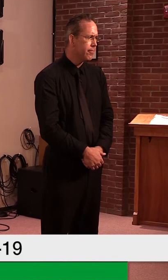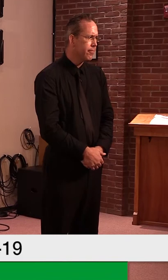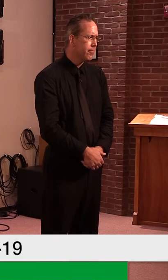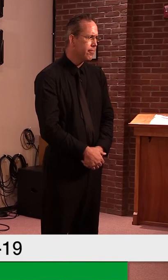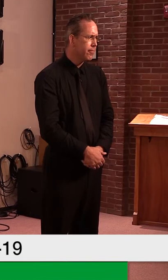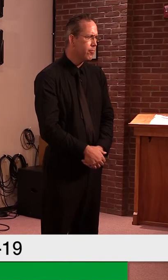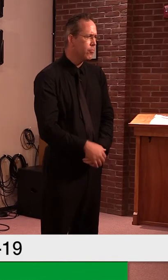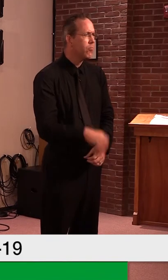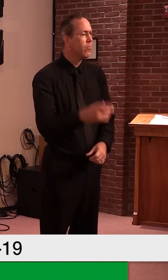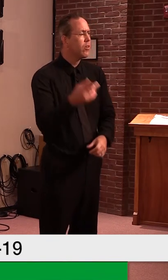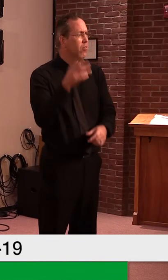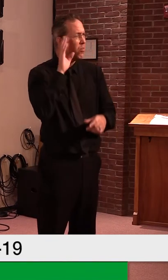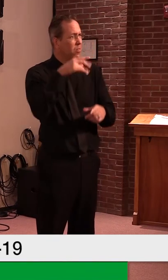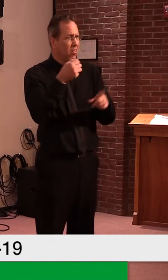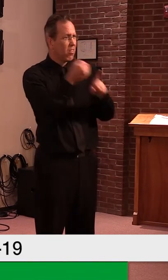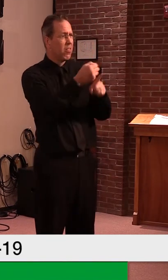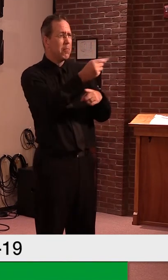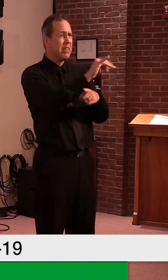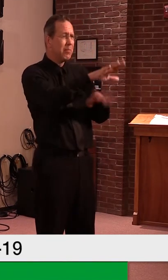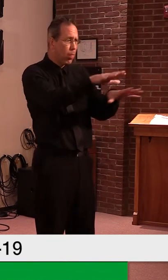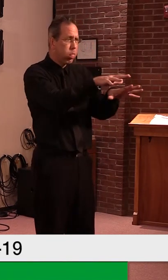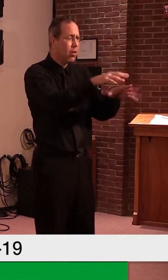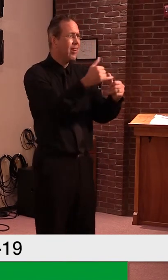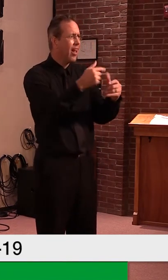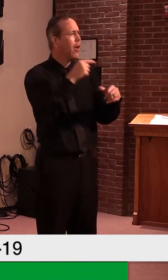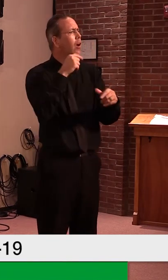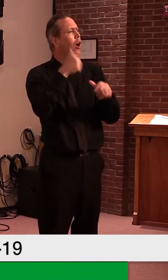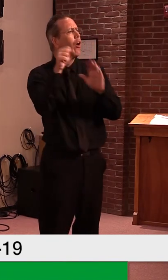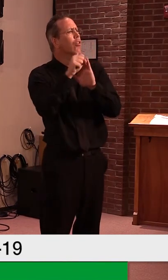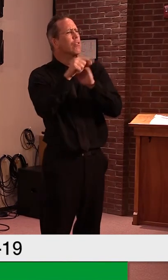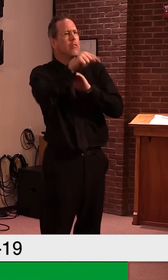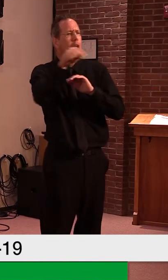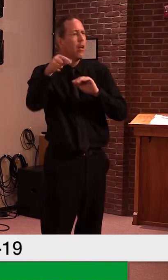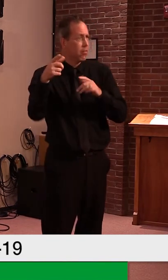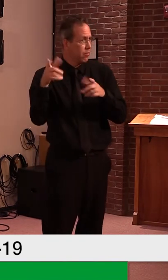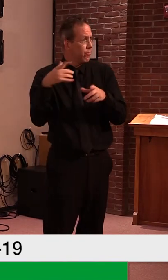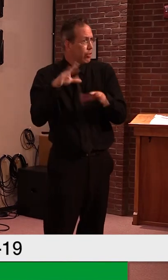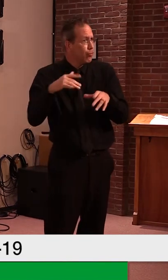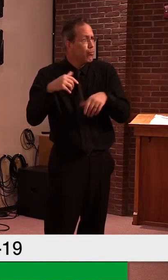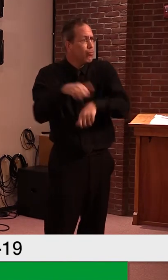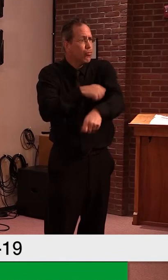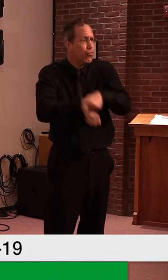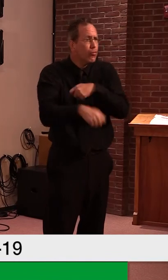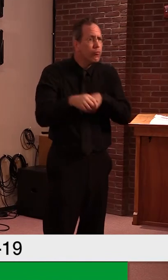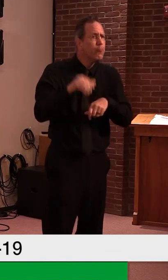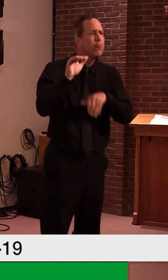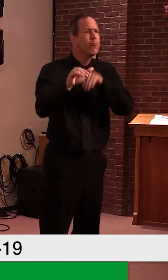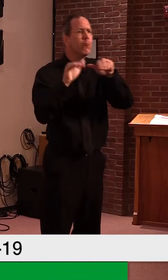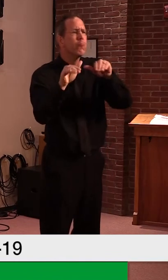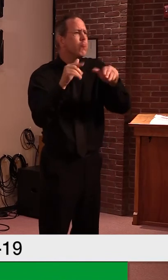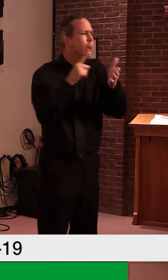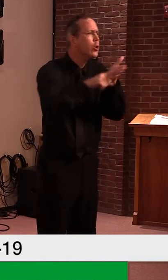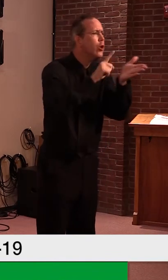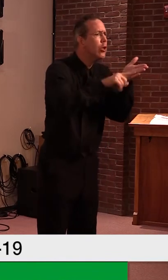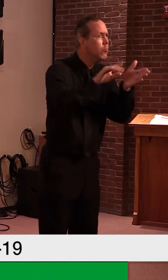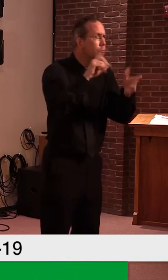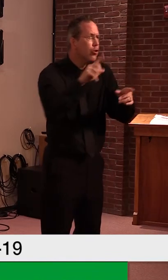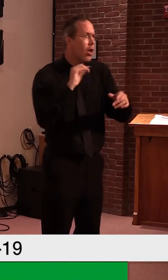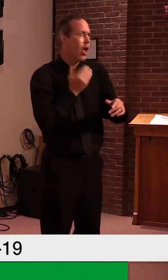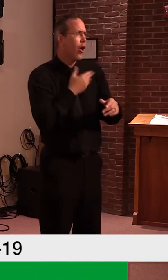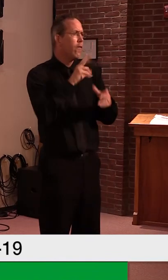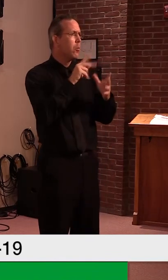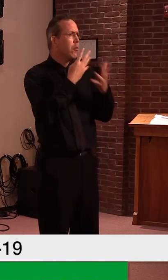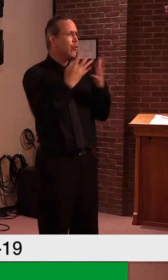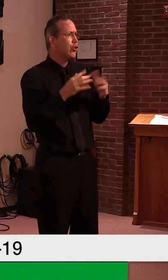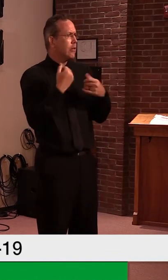standards? Yeah, Joe, you're what you're saying is we have the department of corrections has